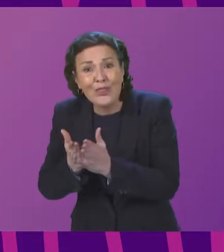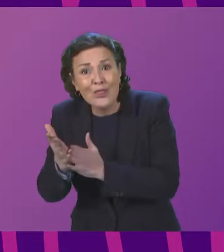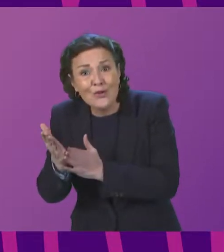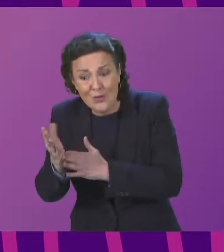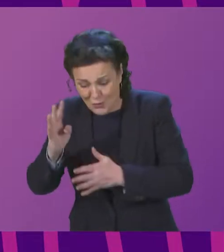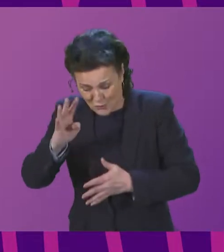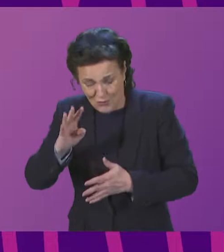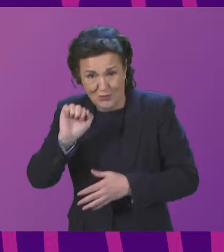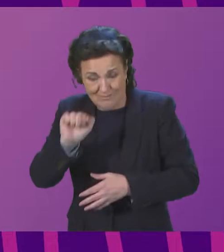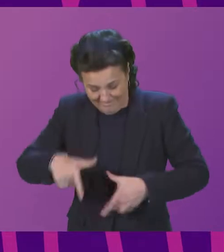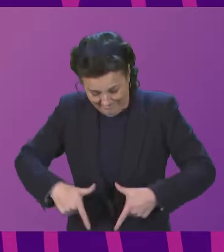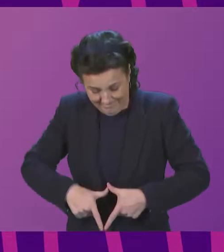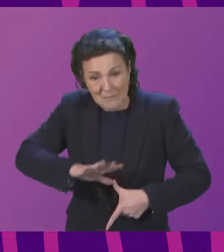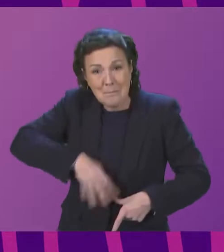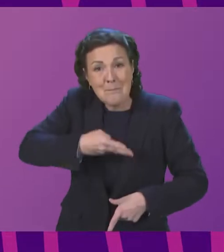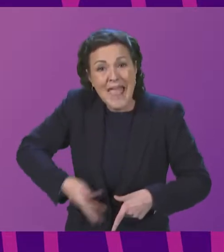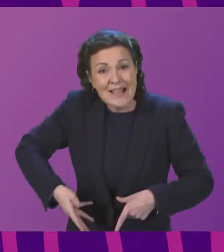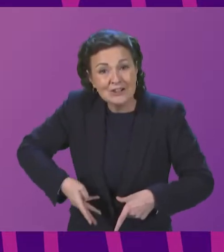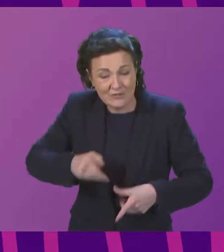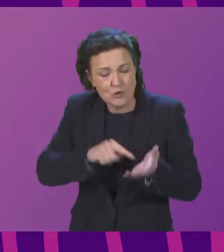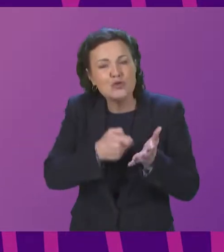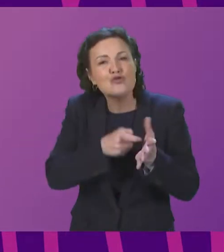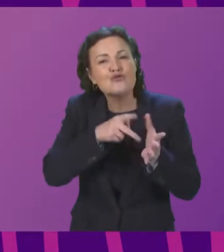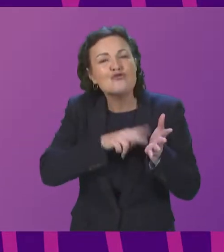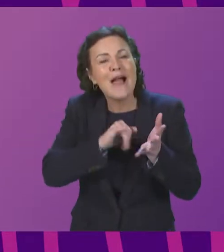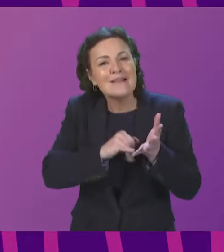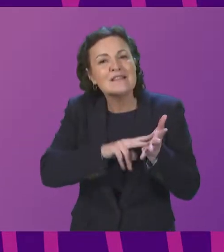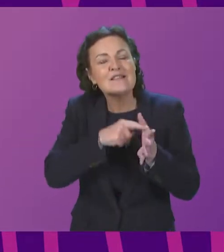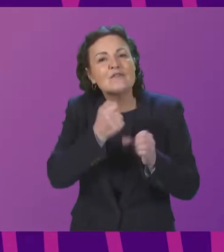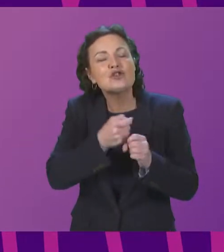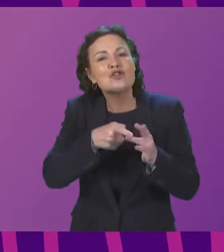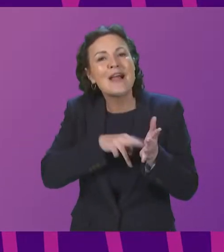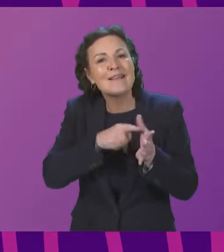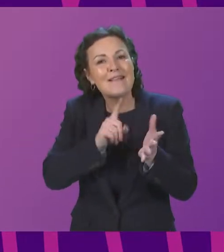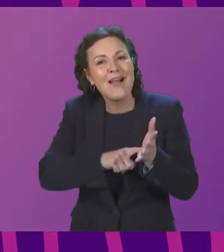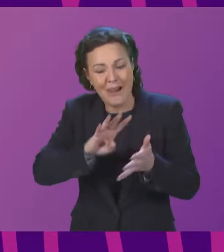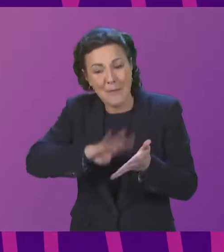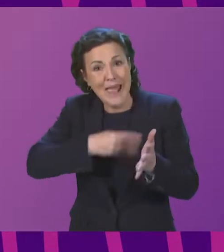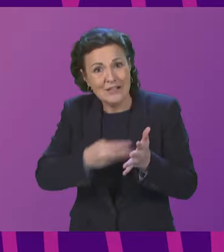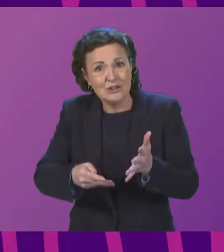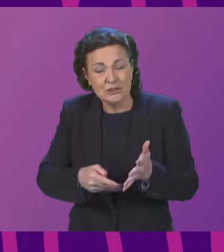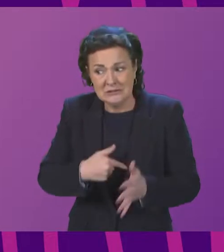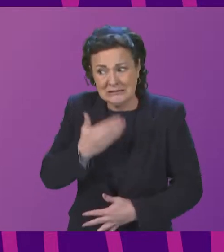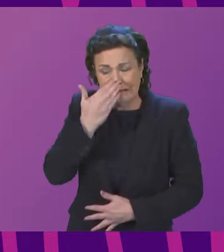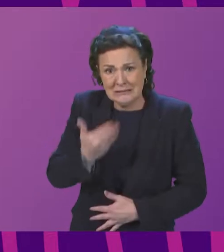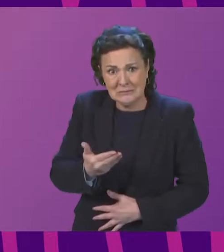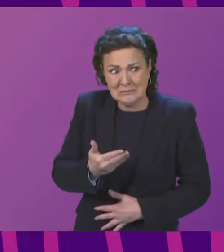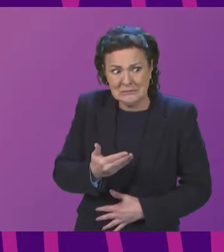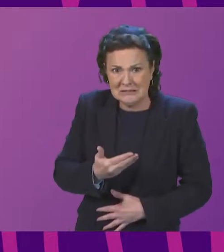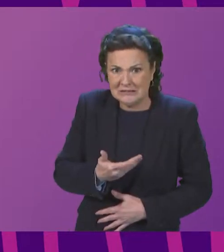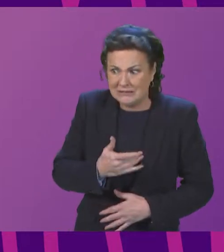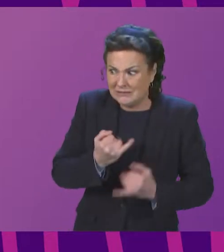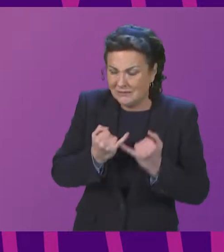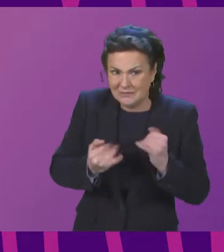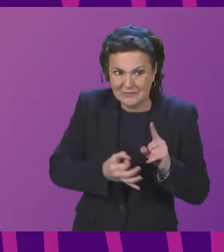consequence of transvaginal mesh and the evidence of problems with mesh does appear to be increasing not just in this country